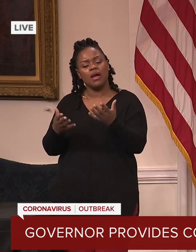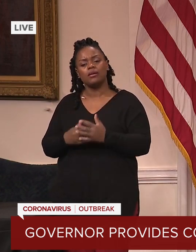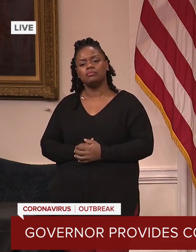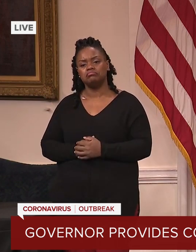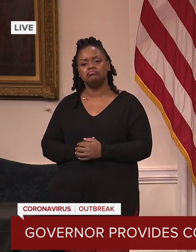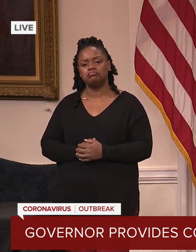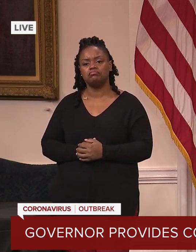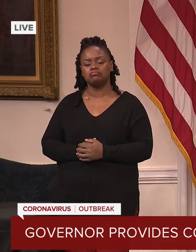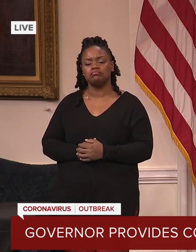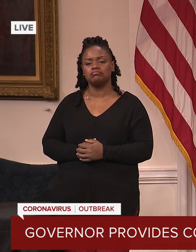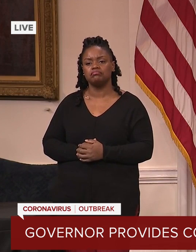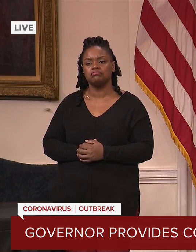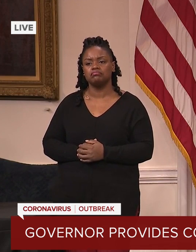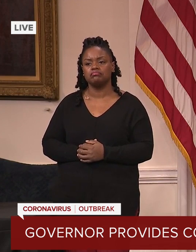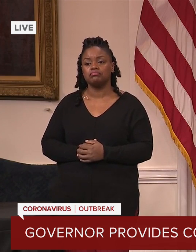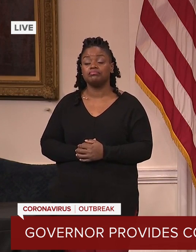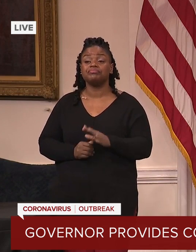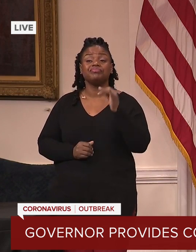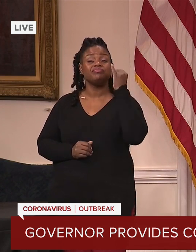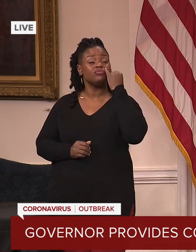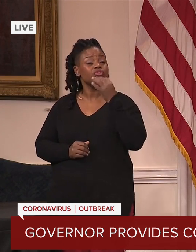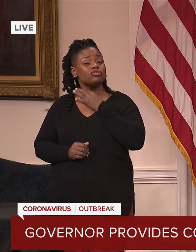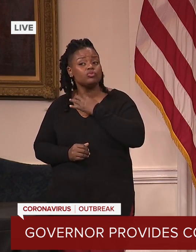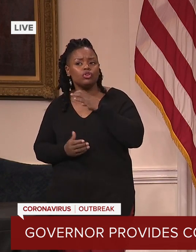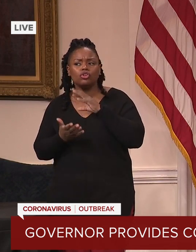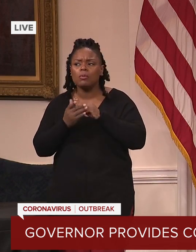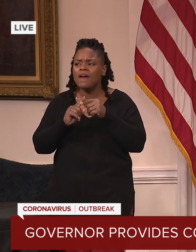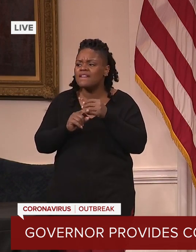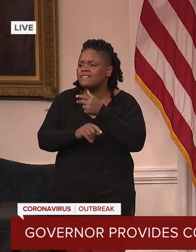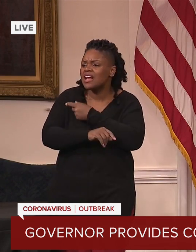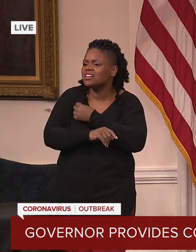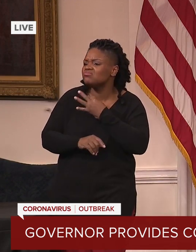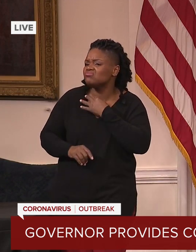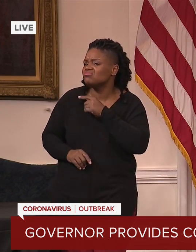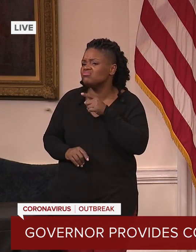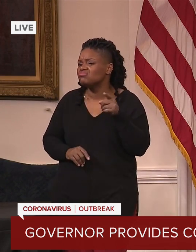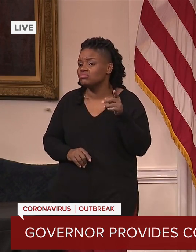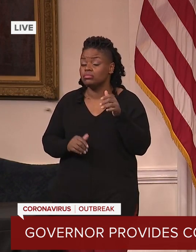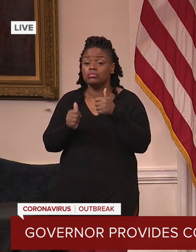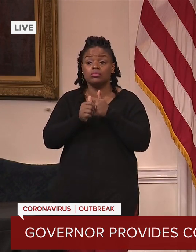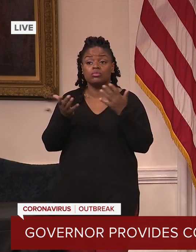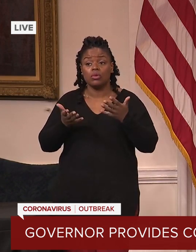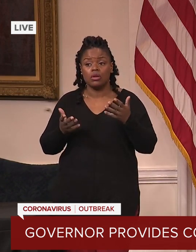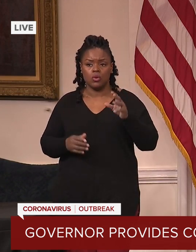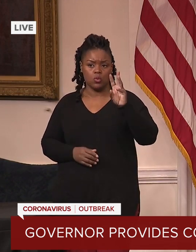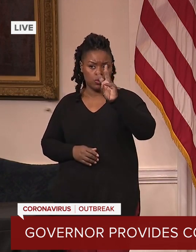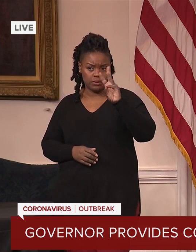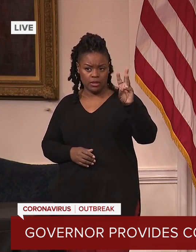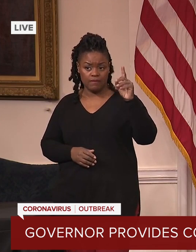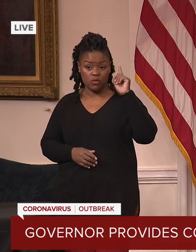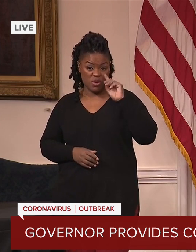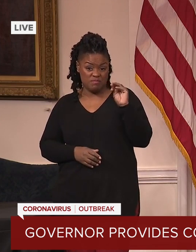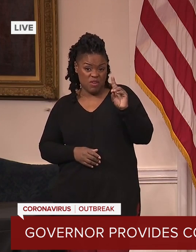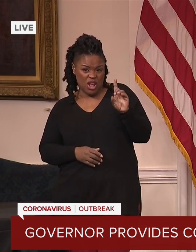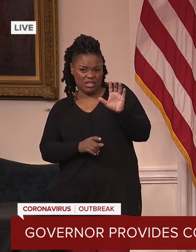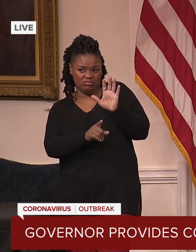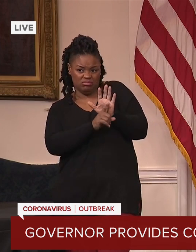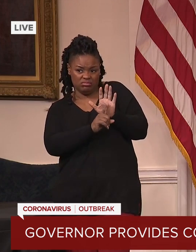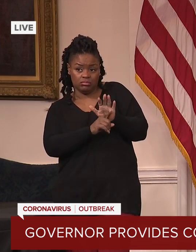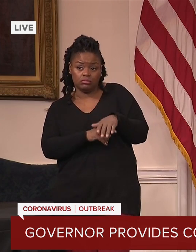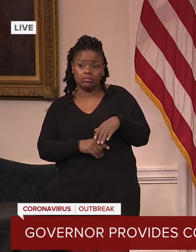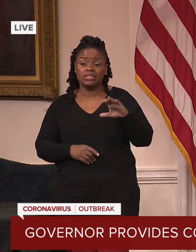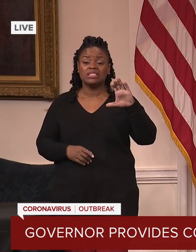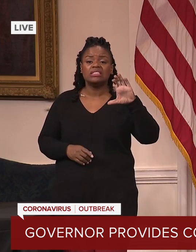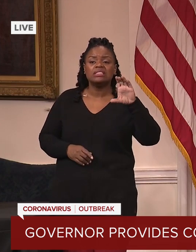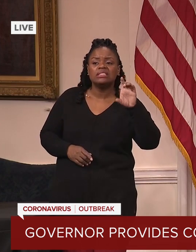people to learn more about the vaccine through trusted sources, such as our website, covidlink.maryland.gov. While we are